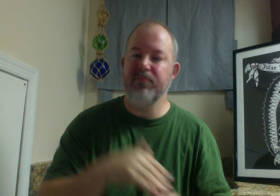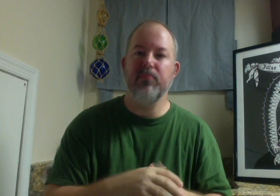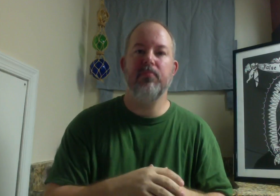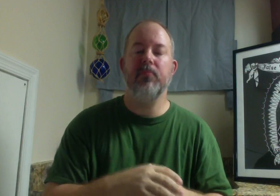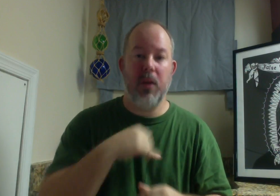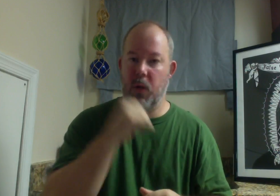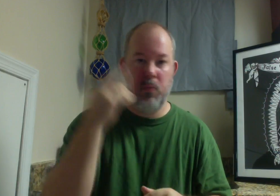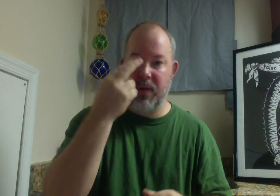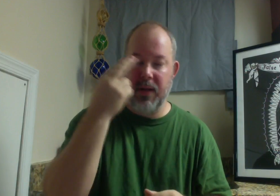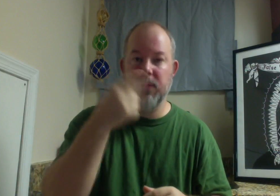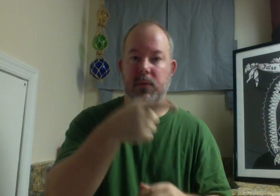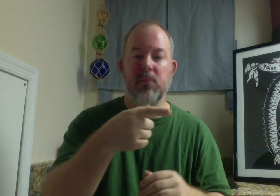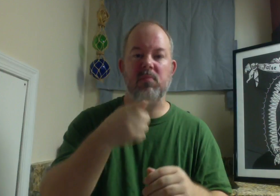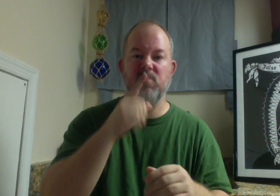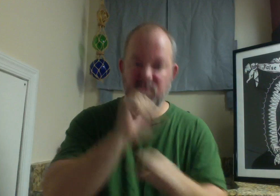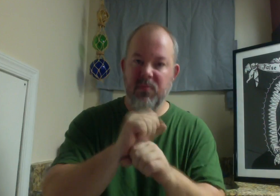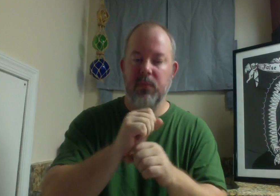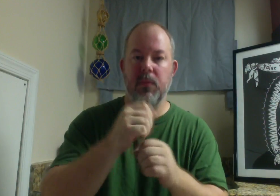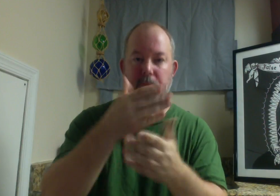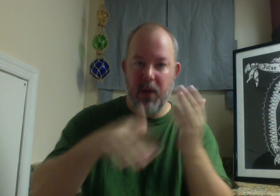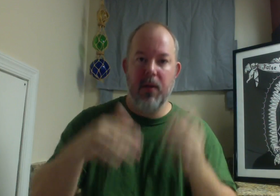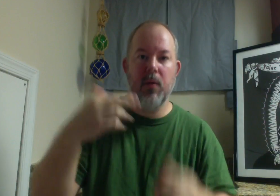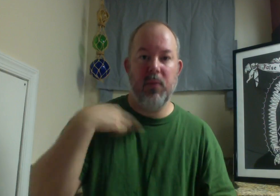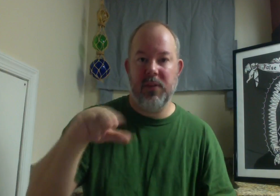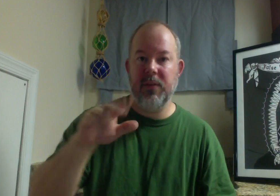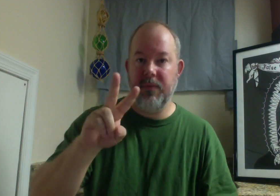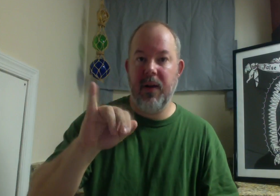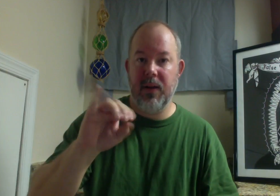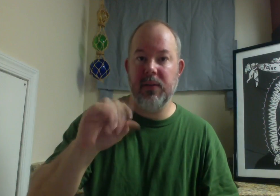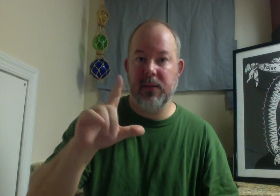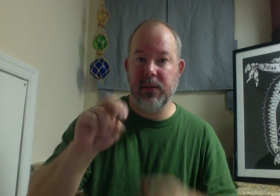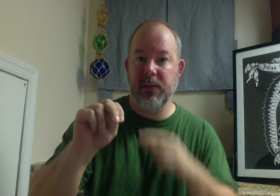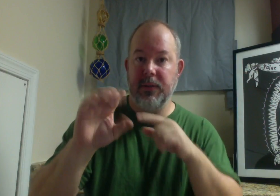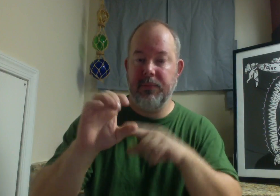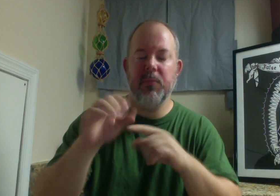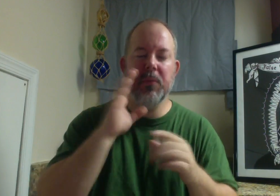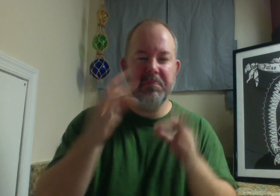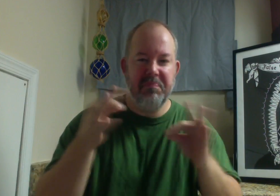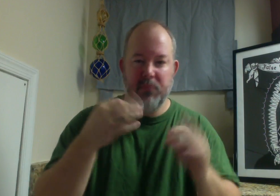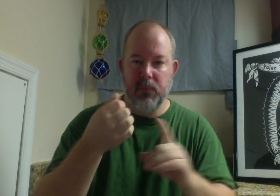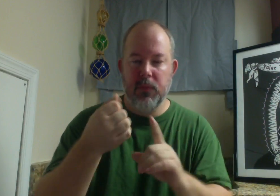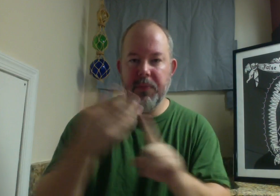We have to go the quarters. You can do this. You're leaving. Here. Here.